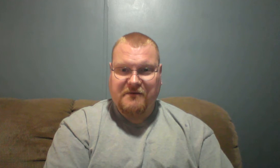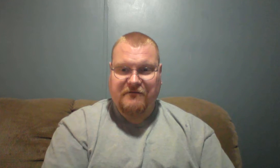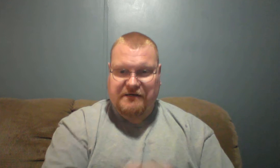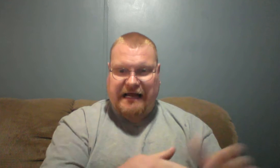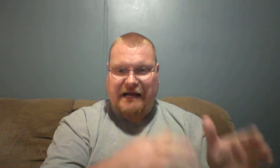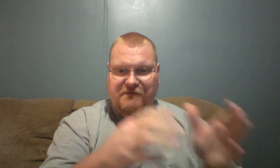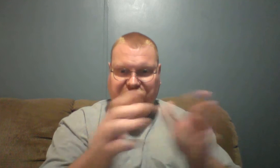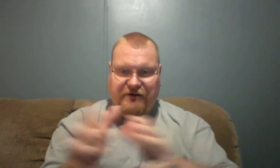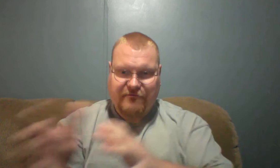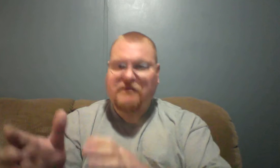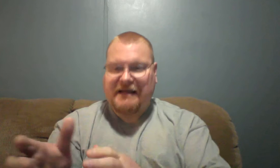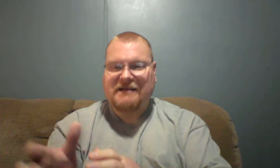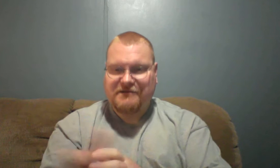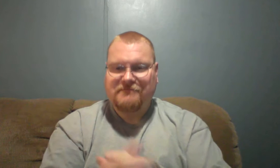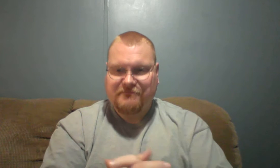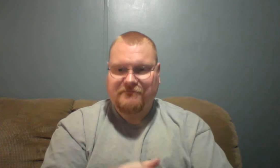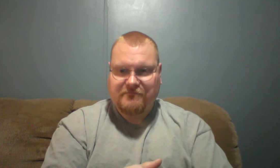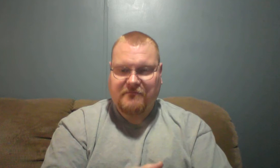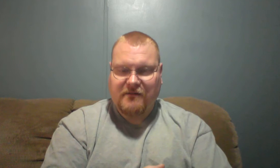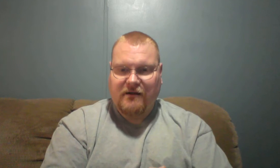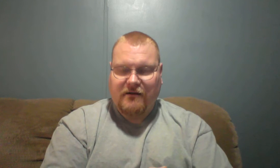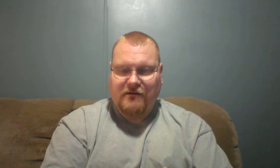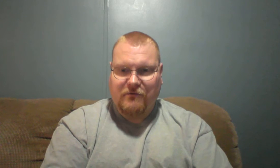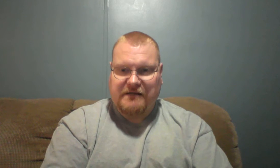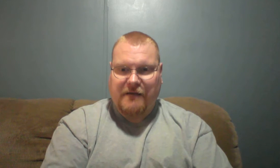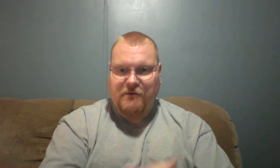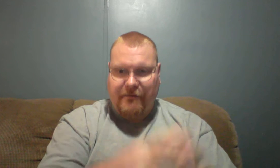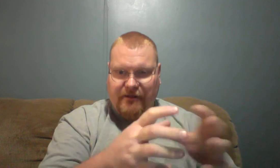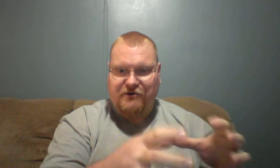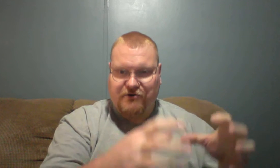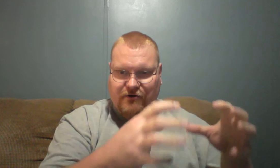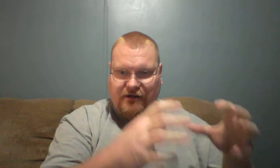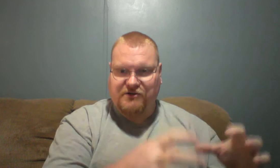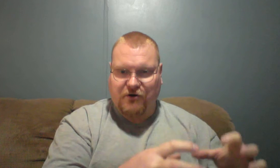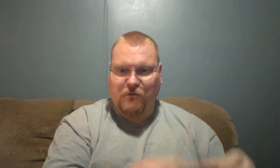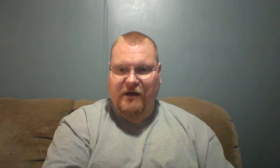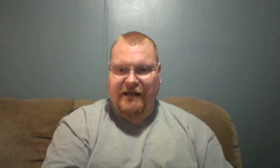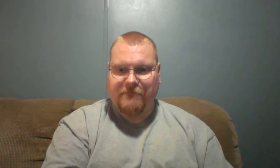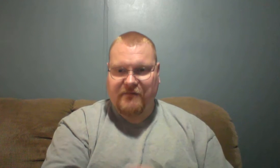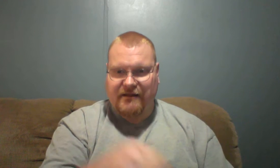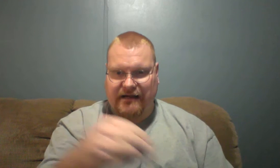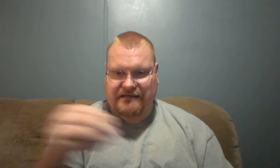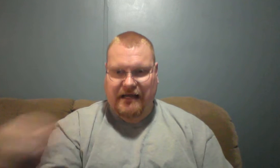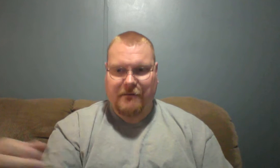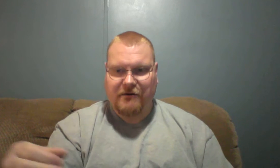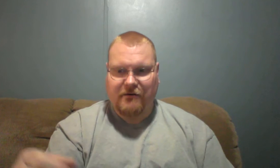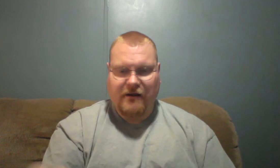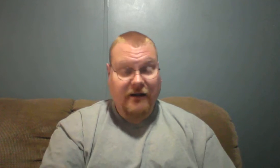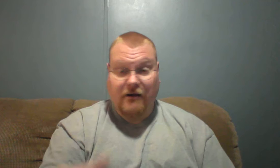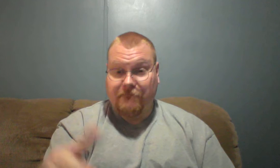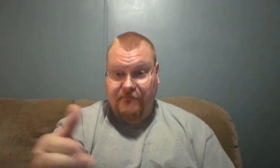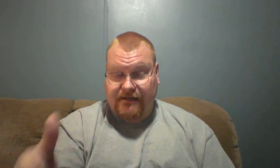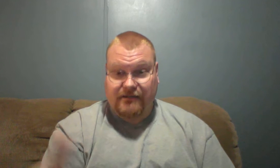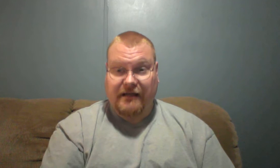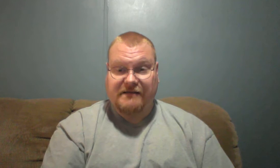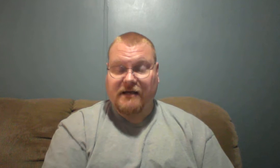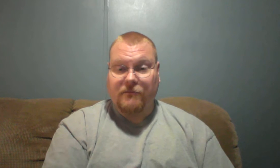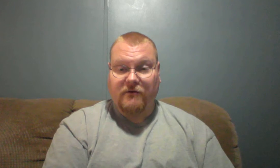different times for different things. One time you may minister a certain way, and the next time, uh, you know, like the last couple of